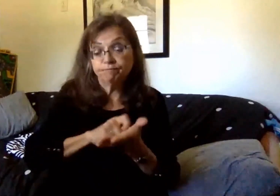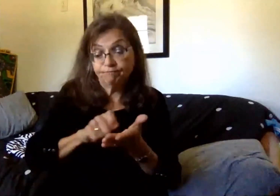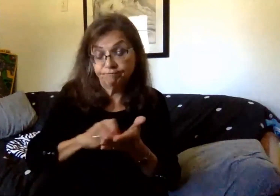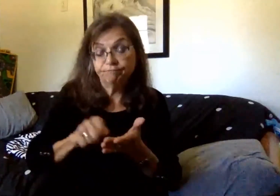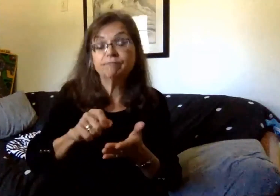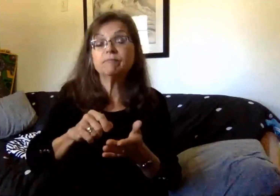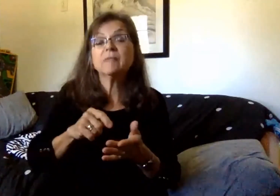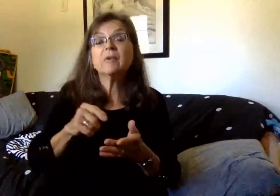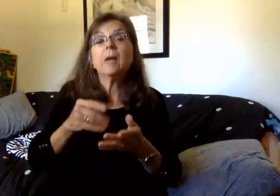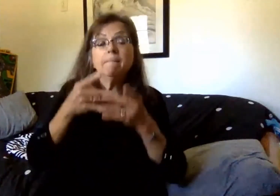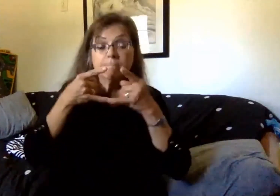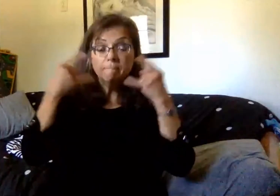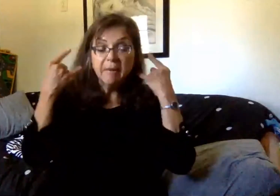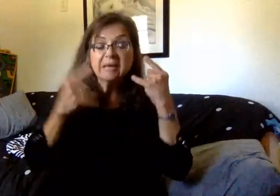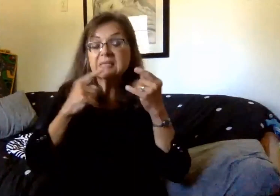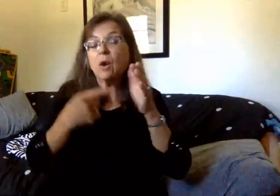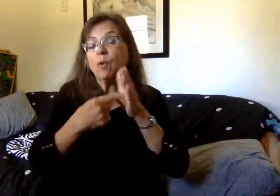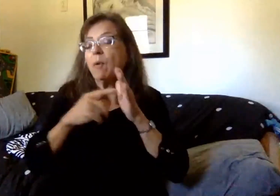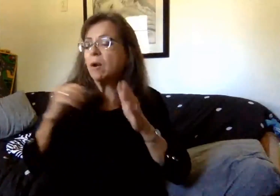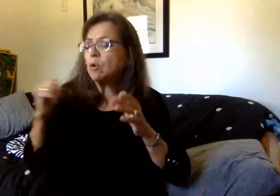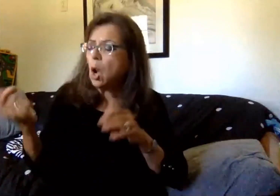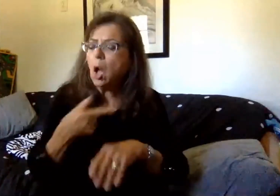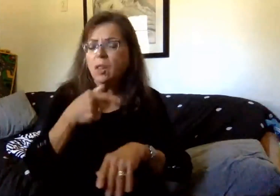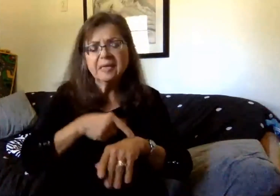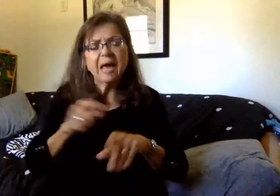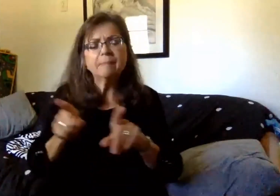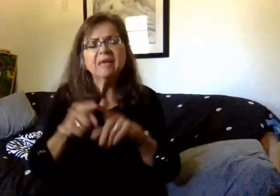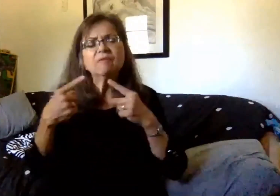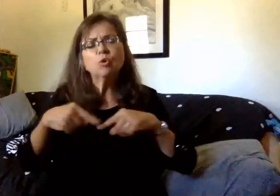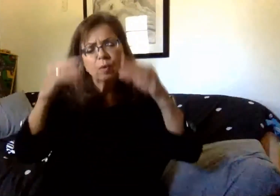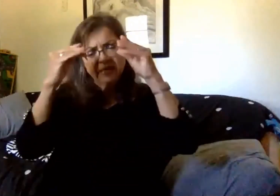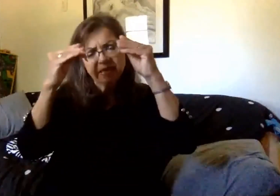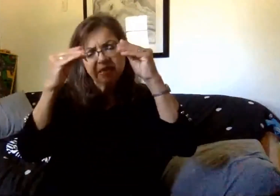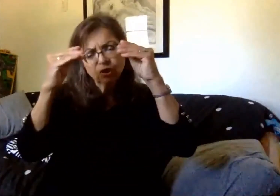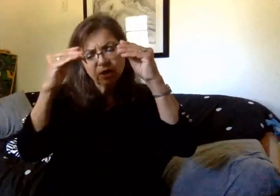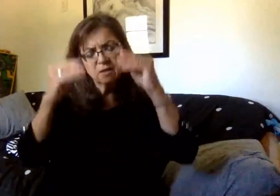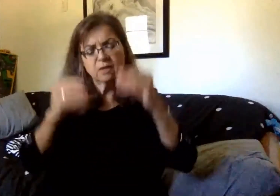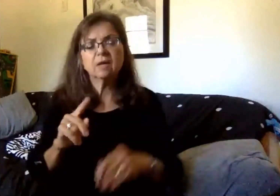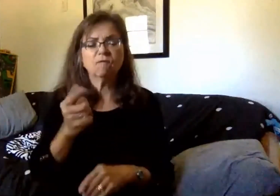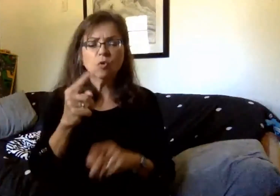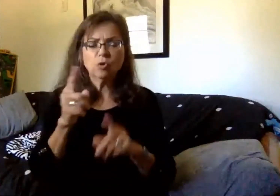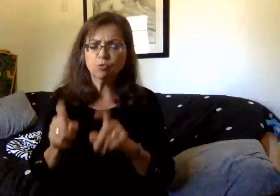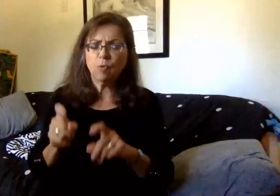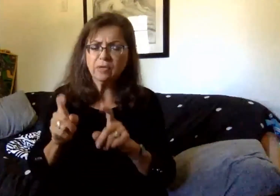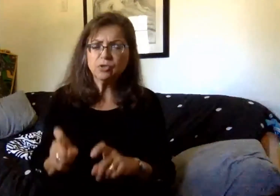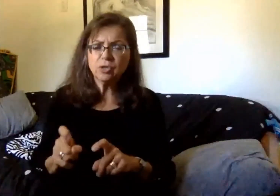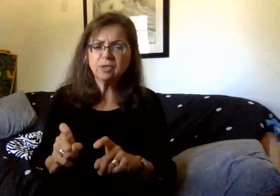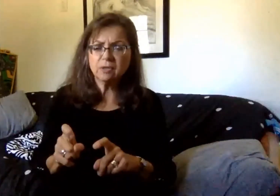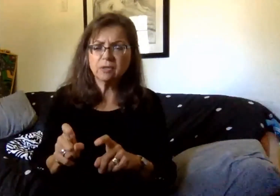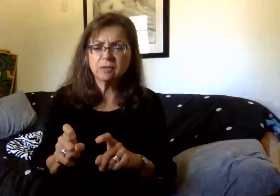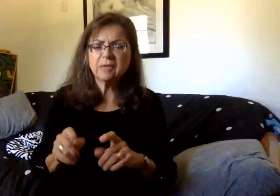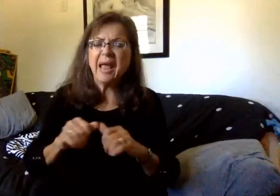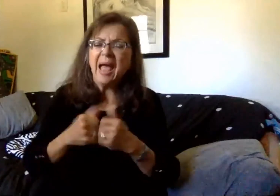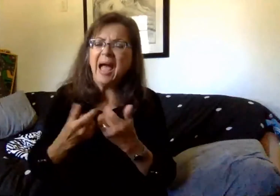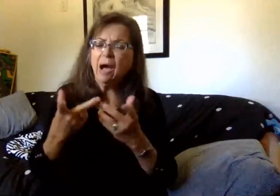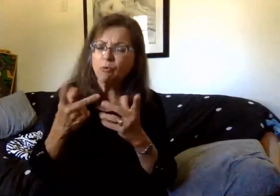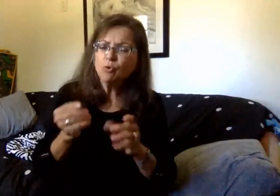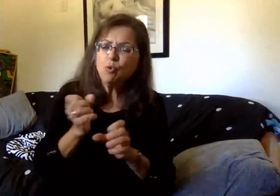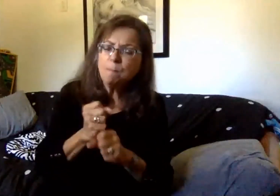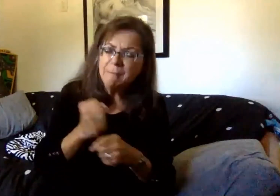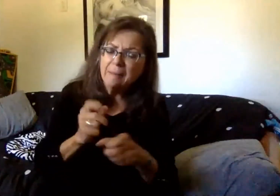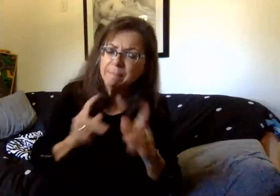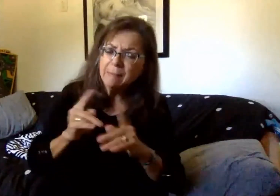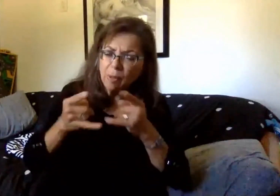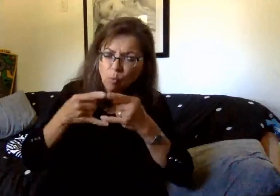required at all times, even during instruction. First question is, how will mask wearing be enforced? Is this going to be